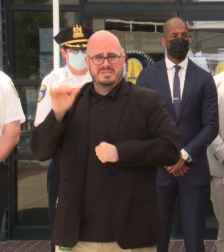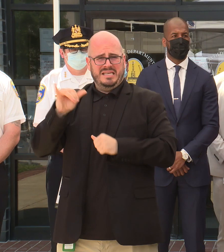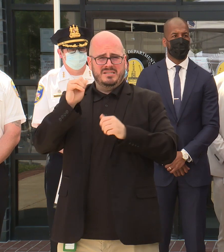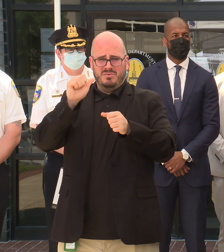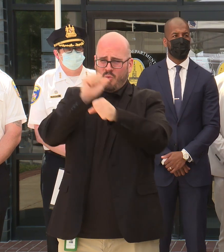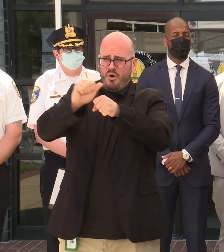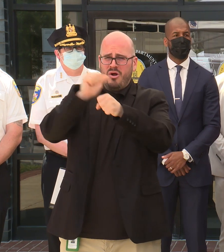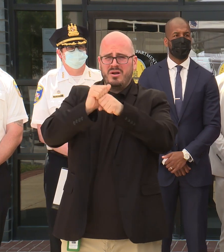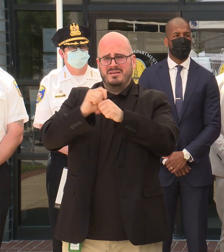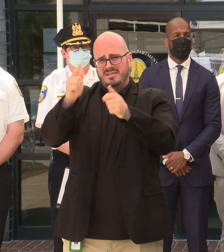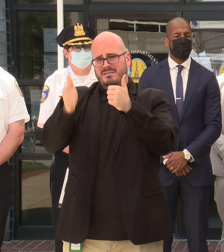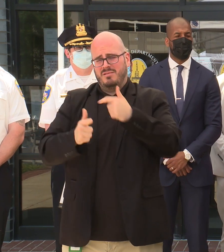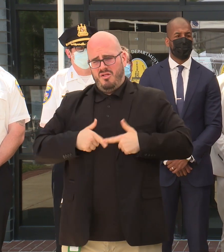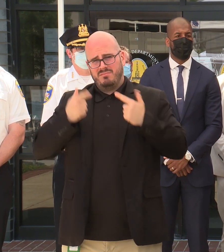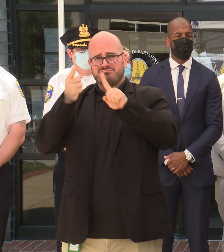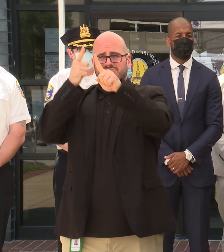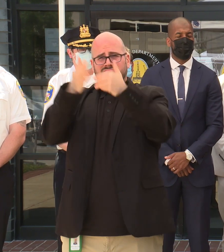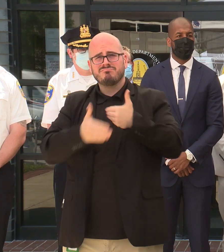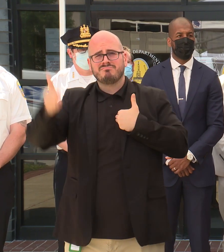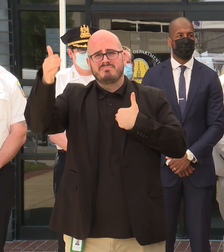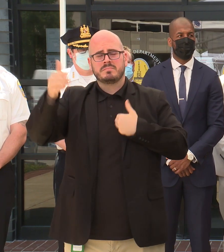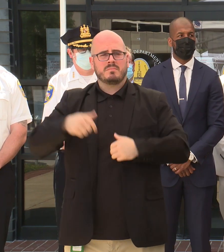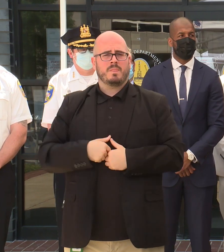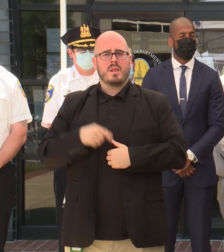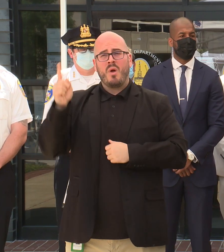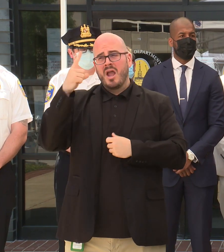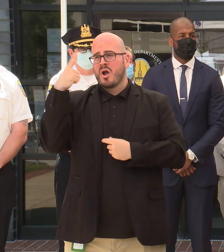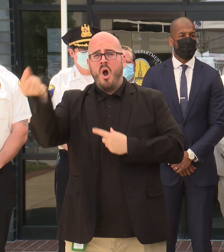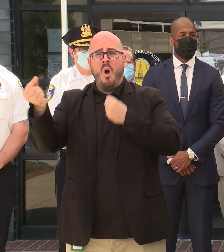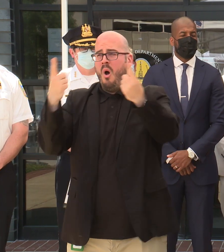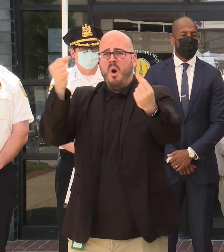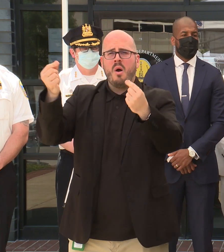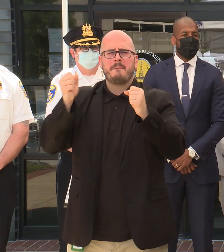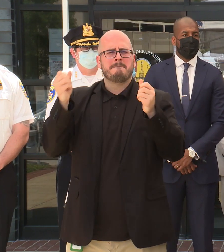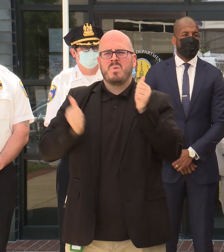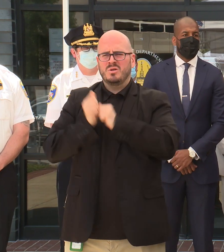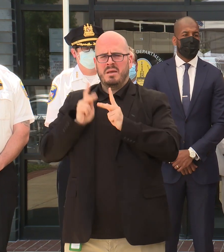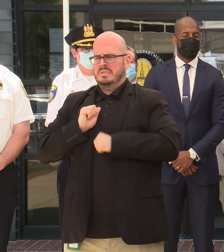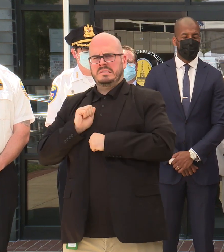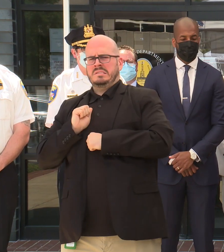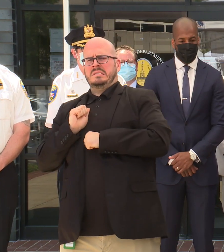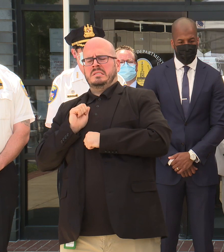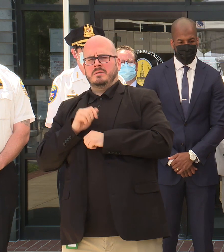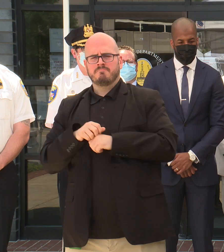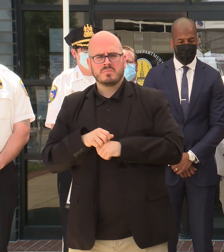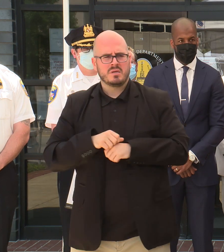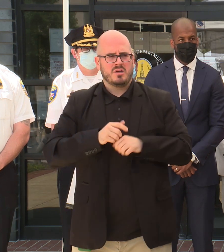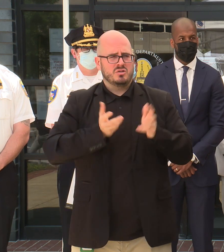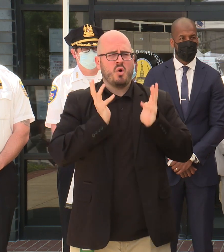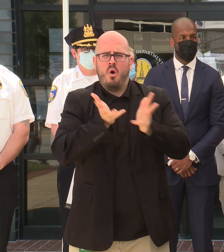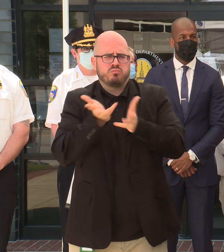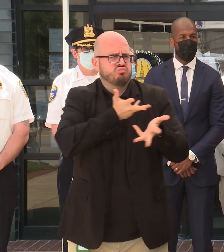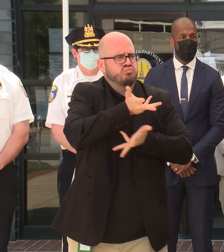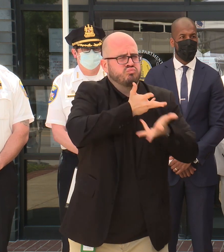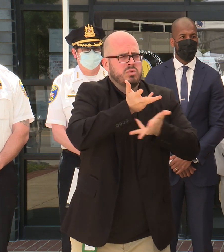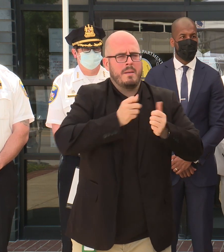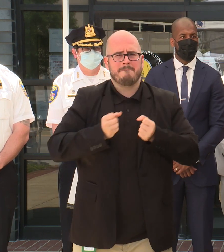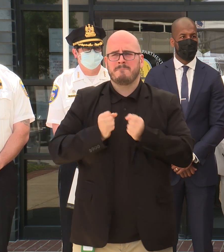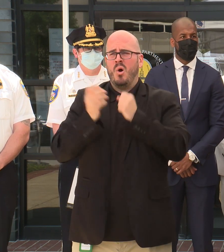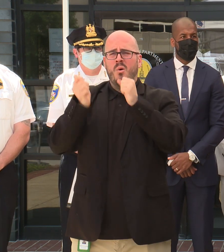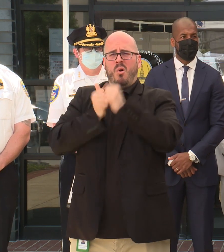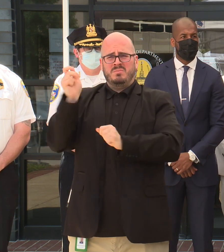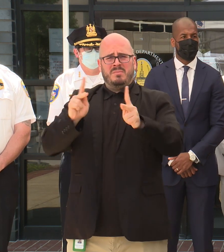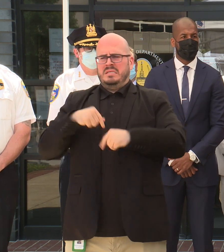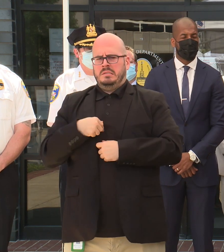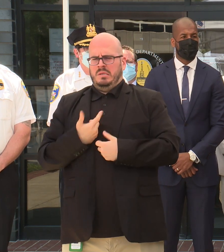to the places where most people won't go. He talked to the people that most people are afraid to talk to. He did the things that